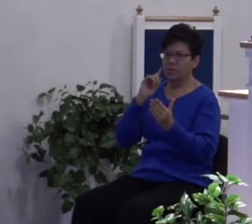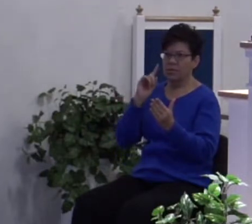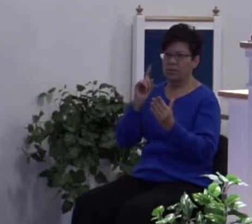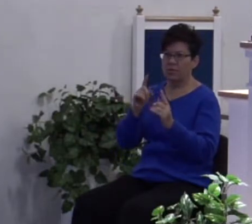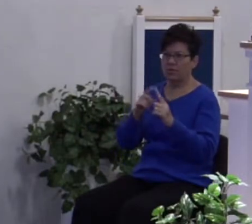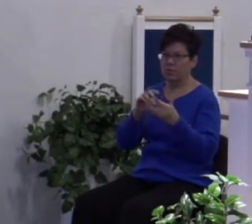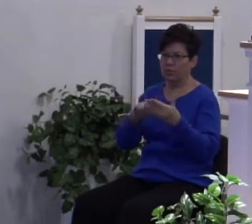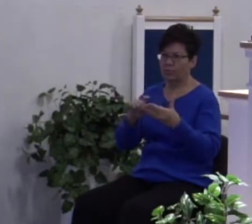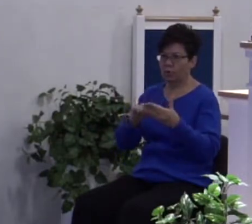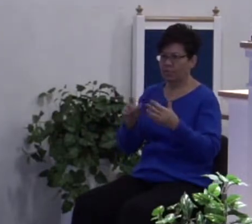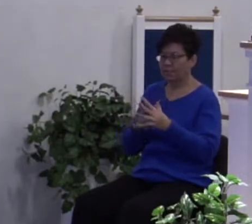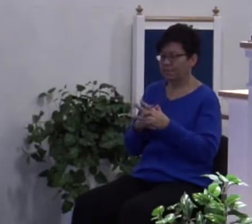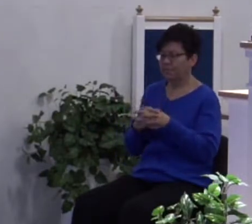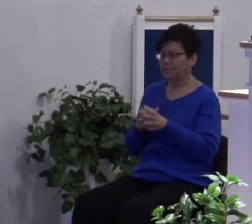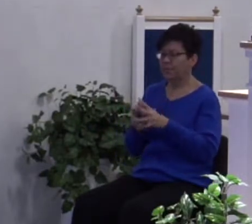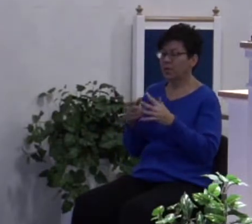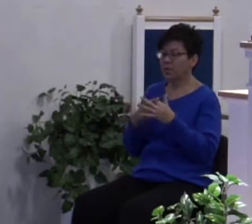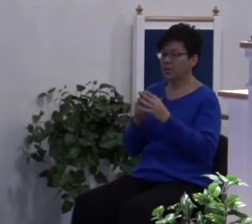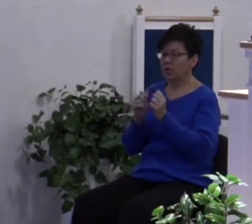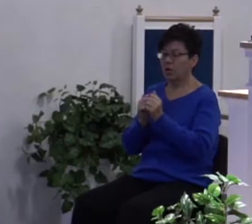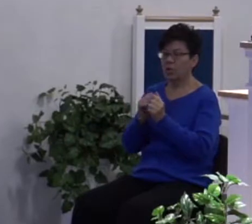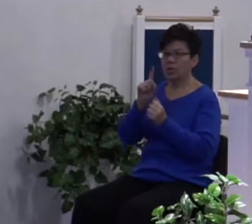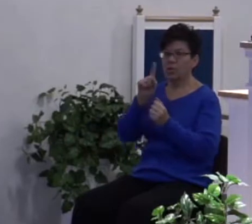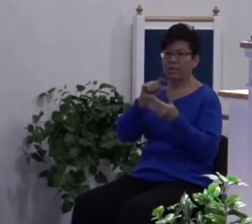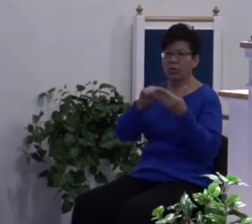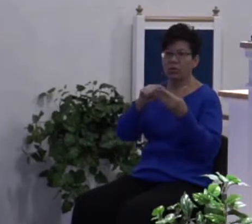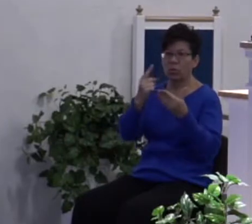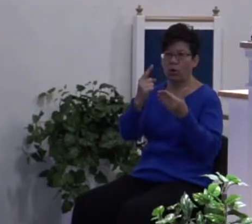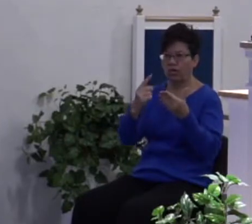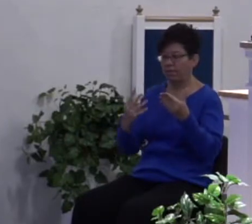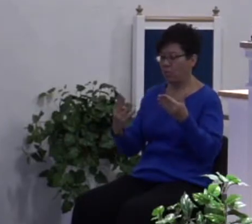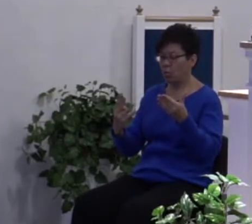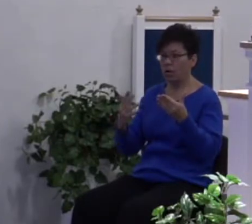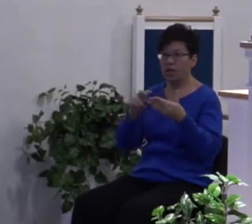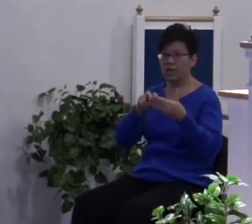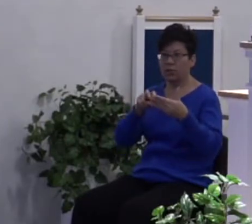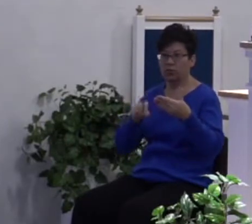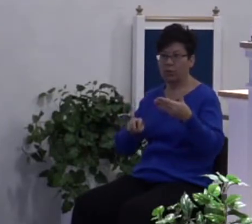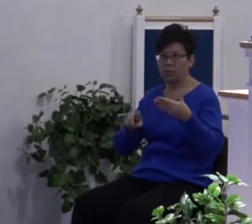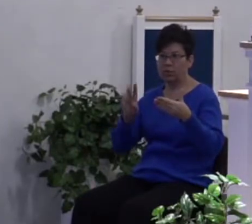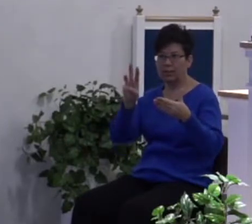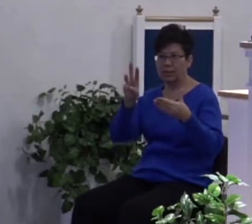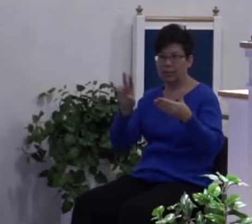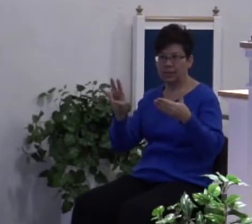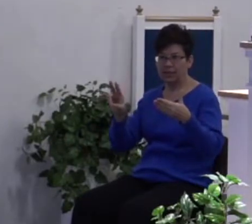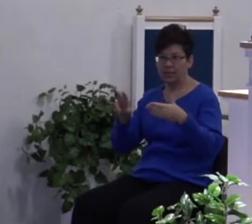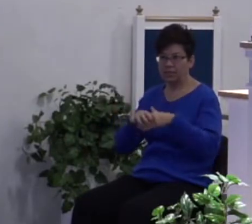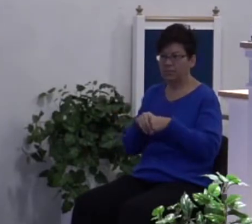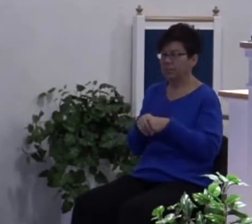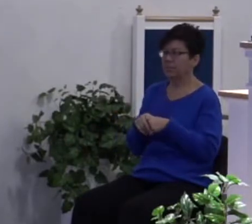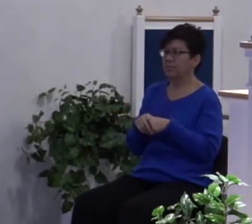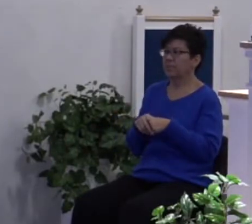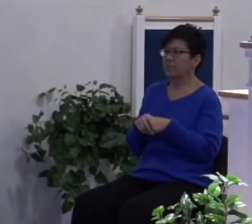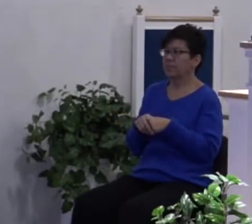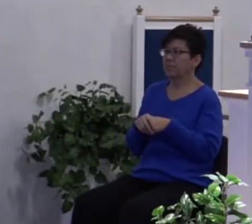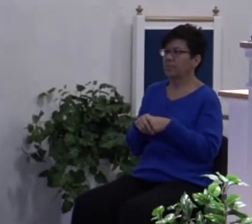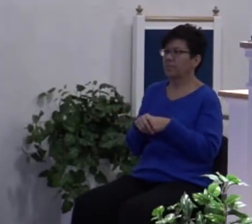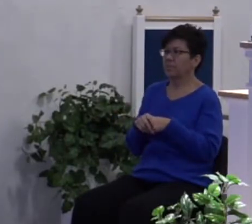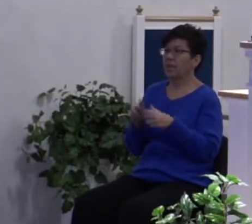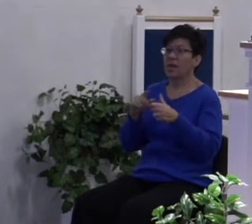we're going to start off with one through four and then jump down to six and seven. And then we'll go to the